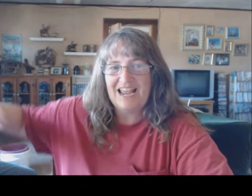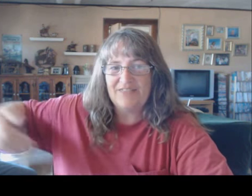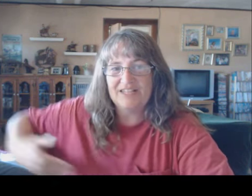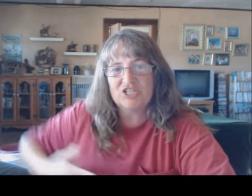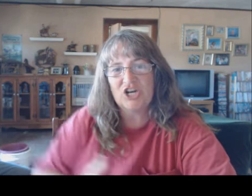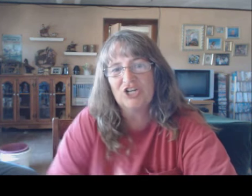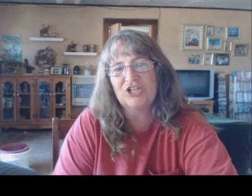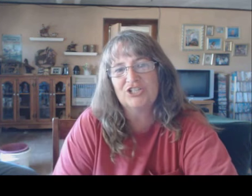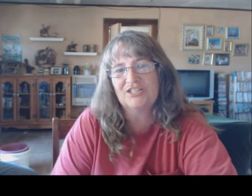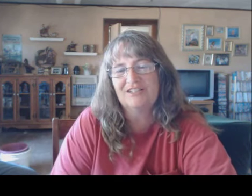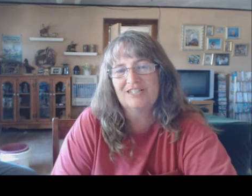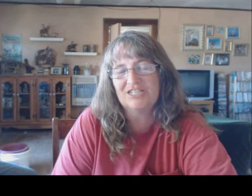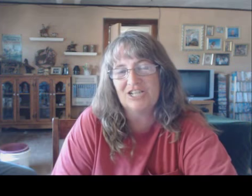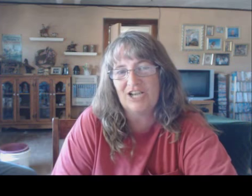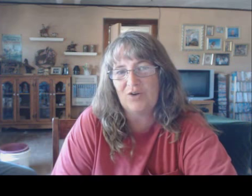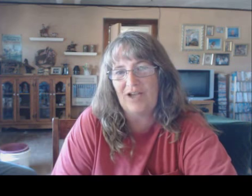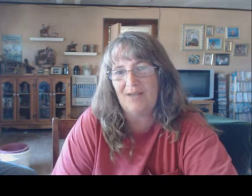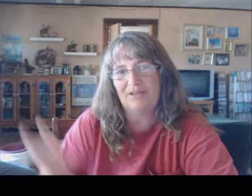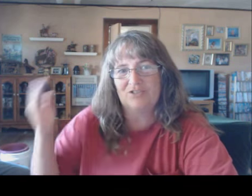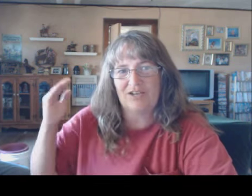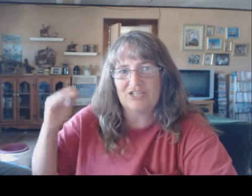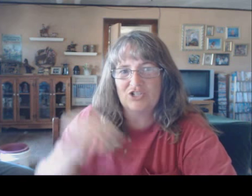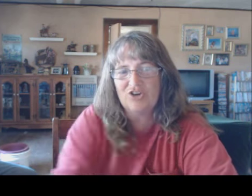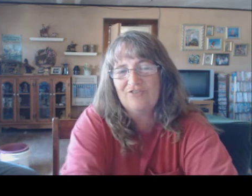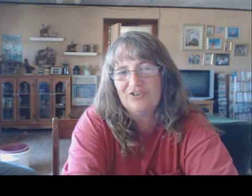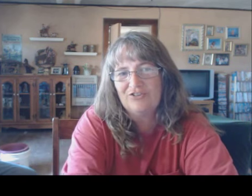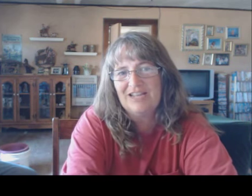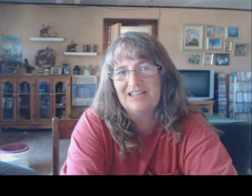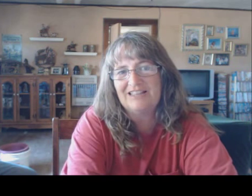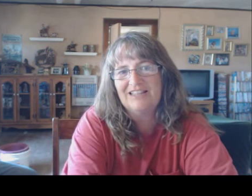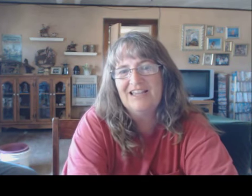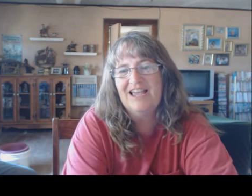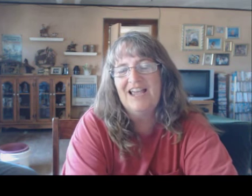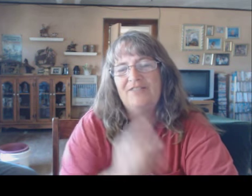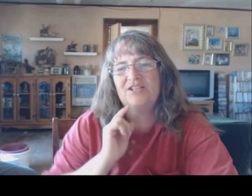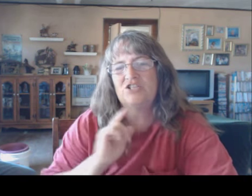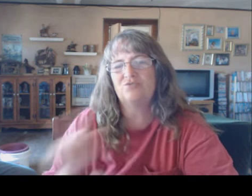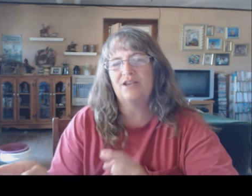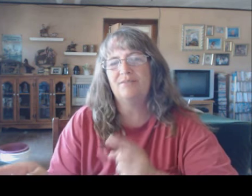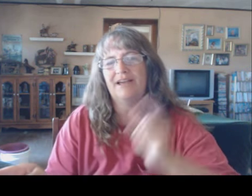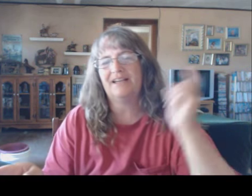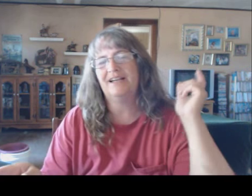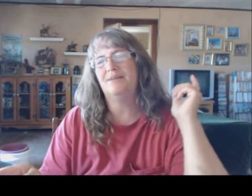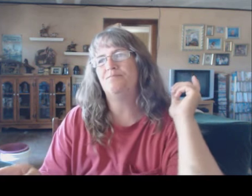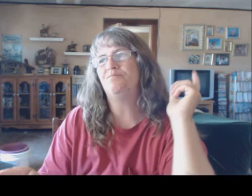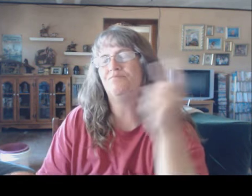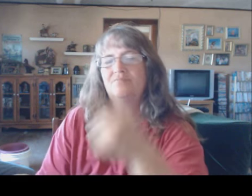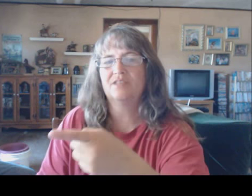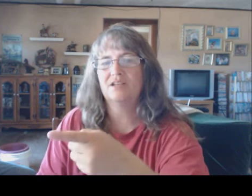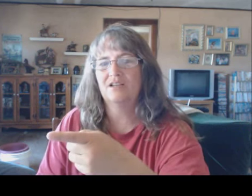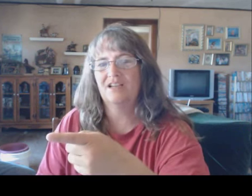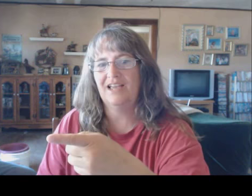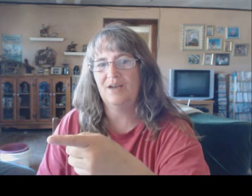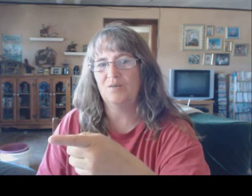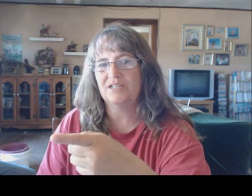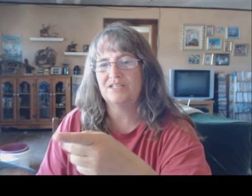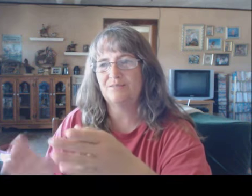and then turned to go at me. so, I dove underneath. And then she run back up. And was